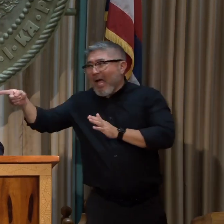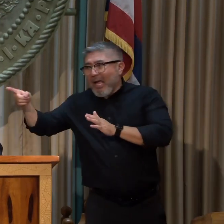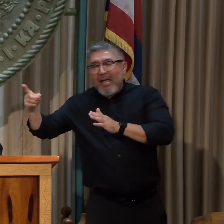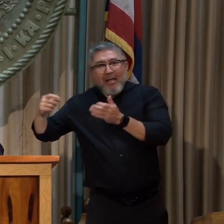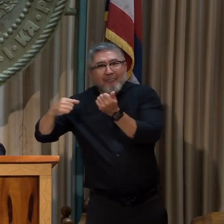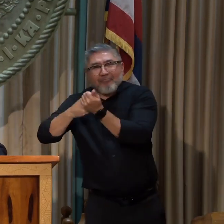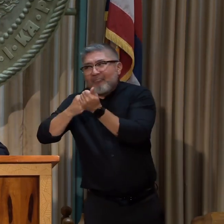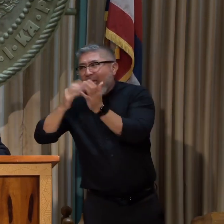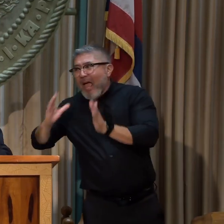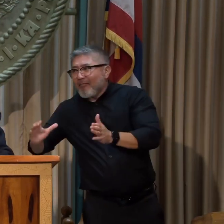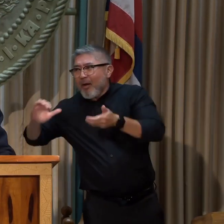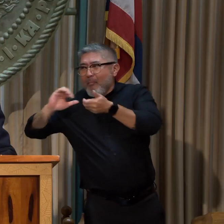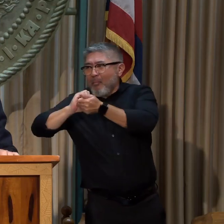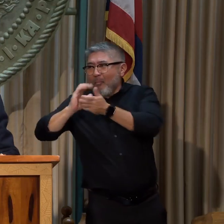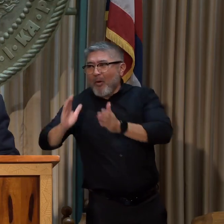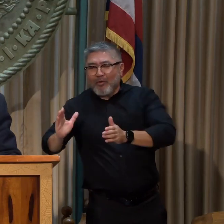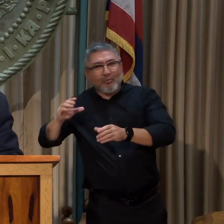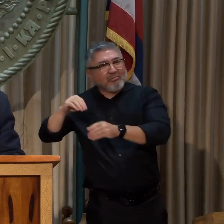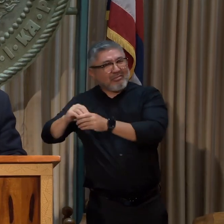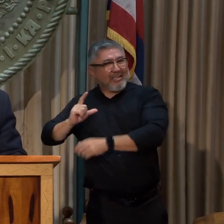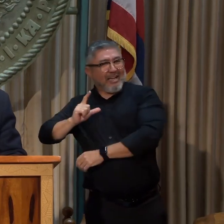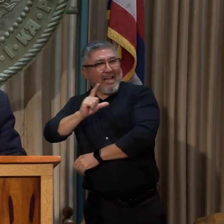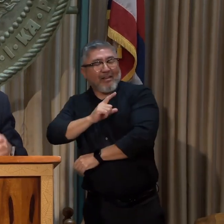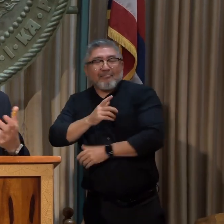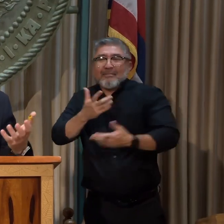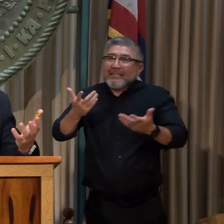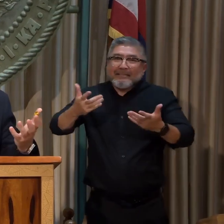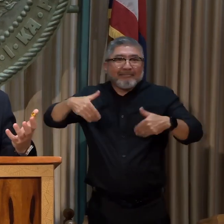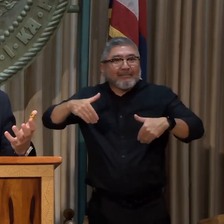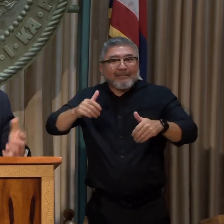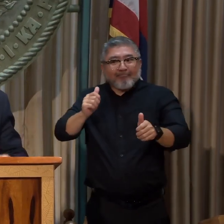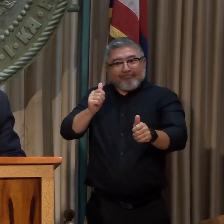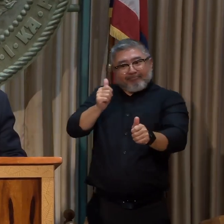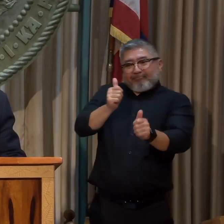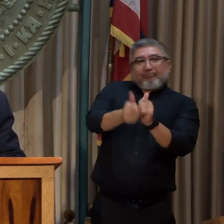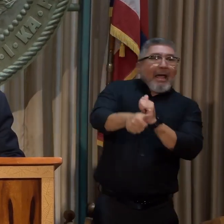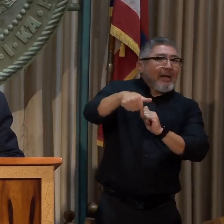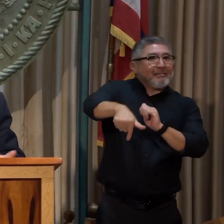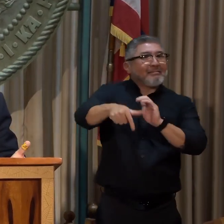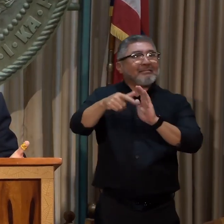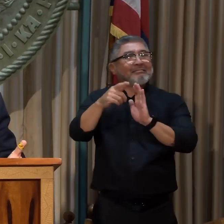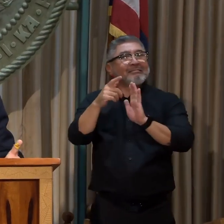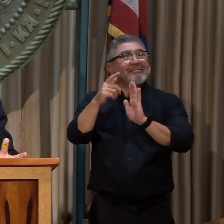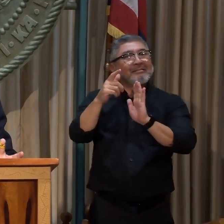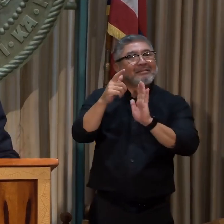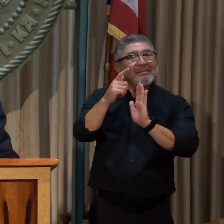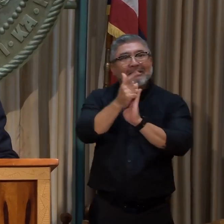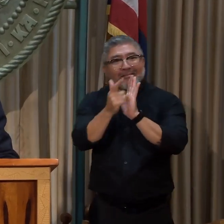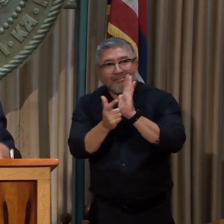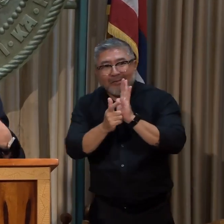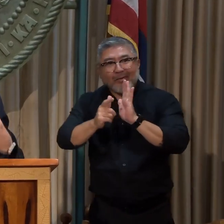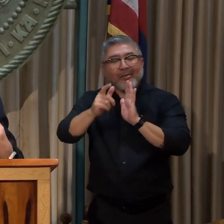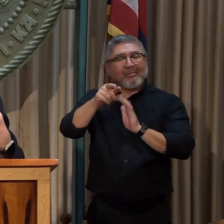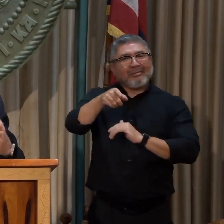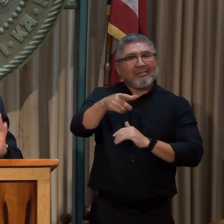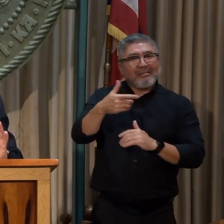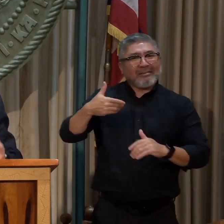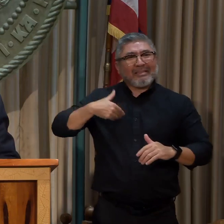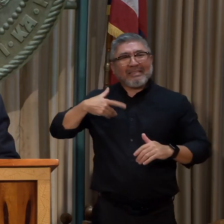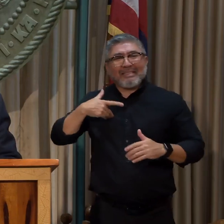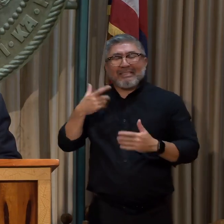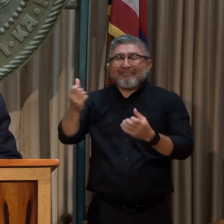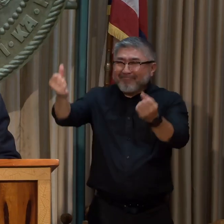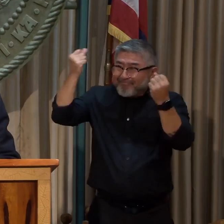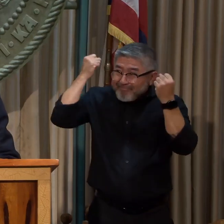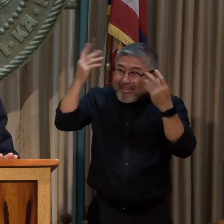we haven't had quite enough support to pass some kind of a fee. We have 10 million individuals that come to Hawaii every year. Can you imagine for a